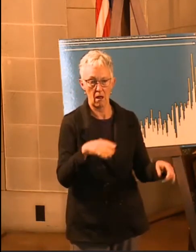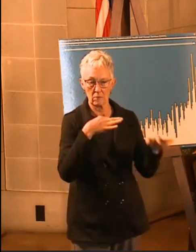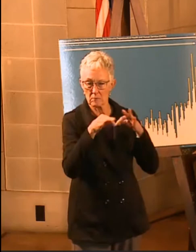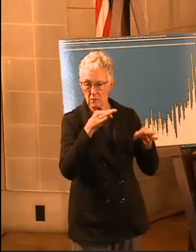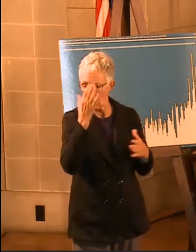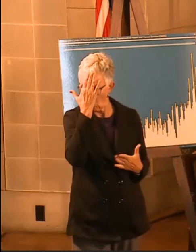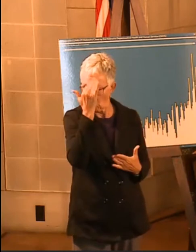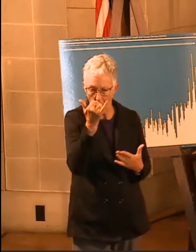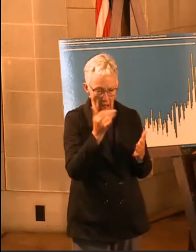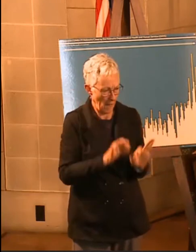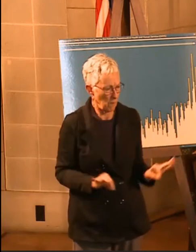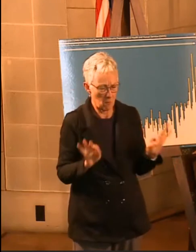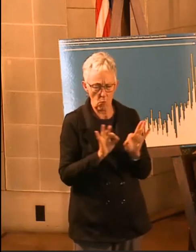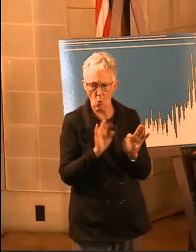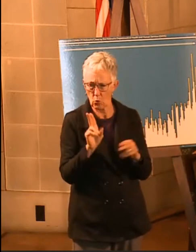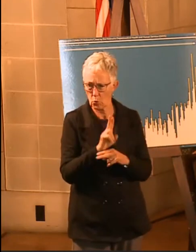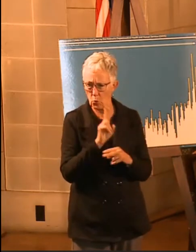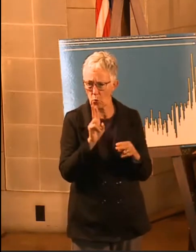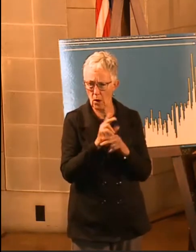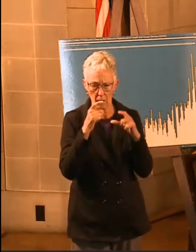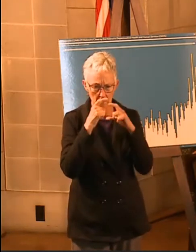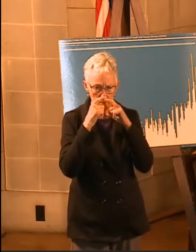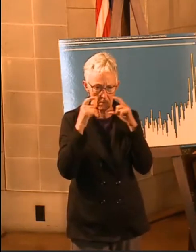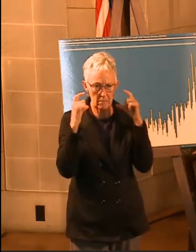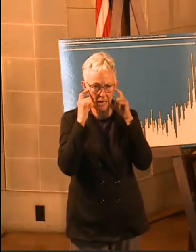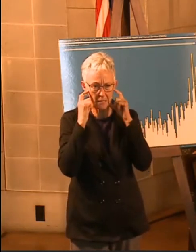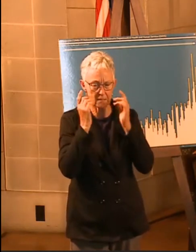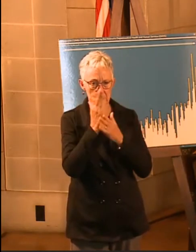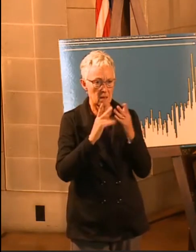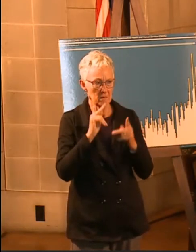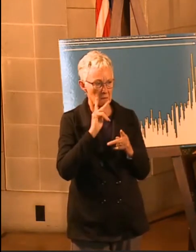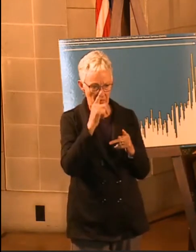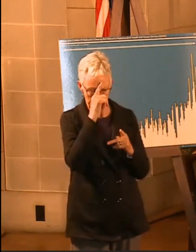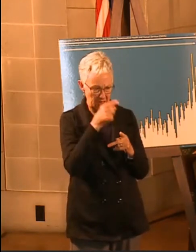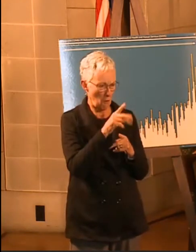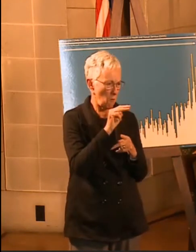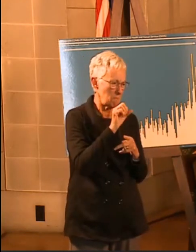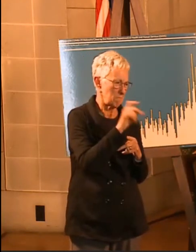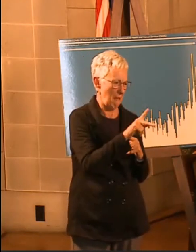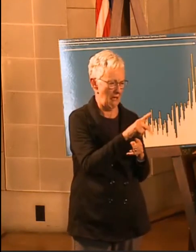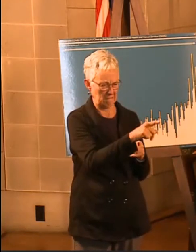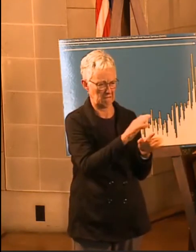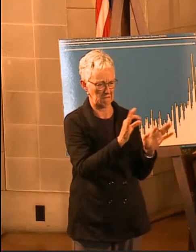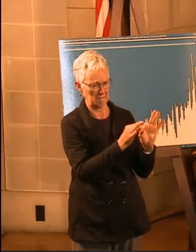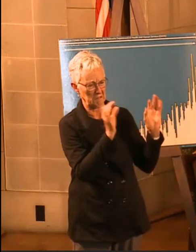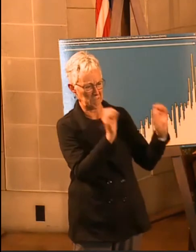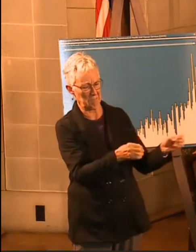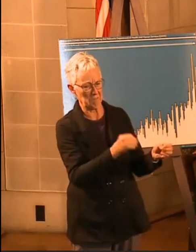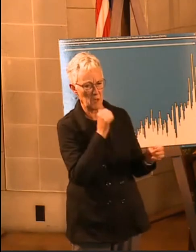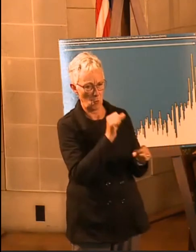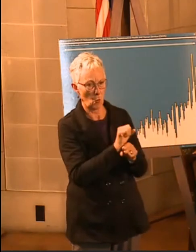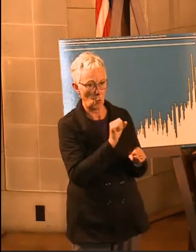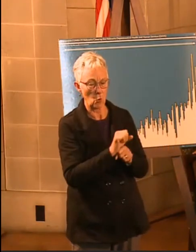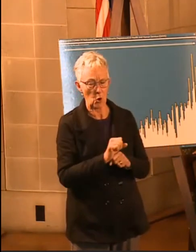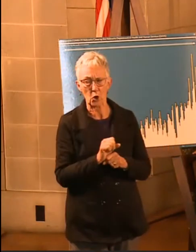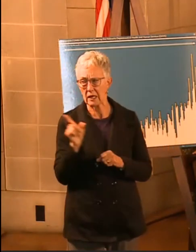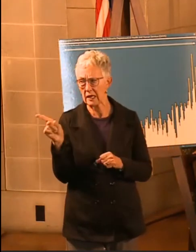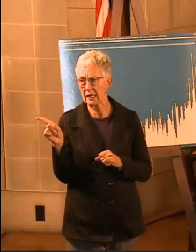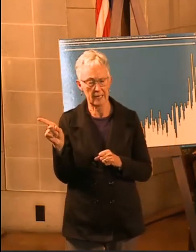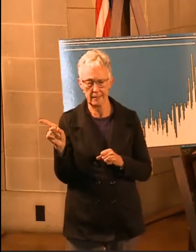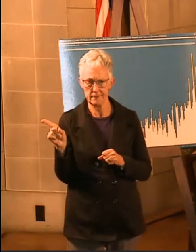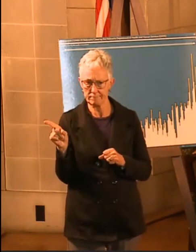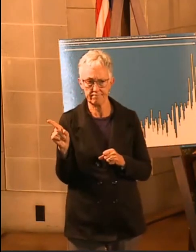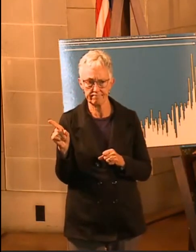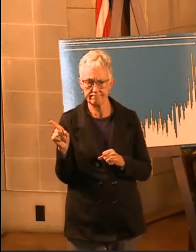masking, because there's some confusion out there with regard to whether they work or not, so Dr. Lawler is going to help us out with that. Then he'll be followed by Dr.